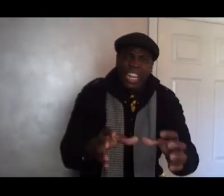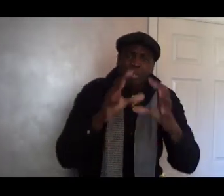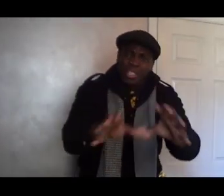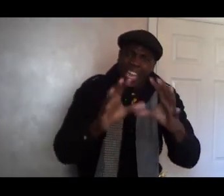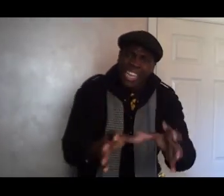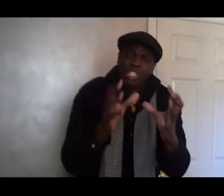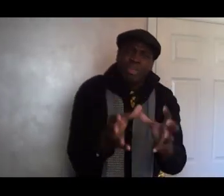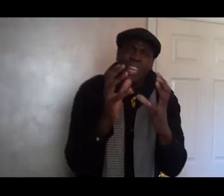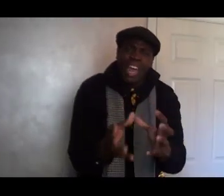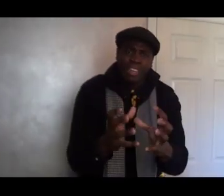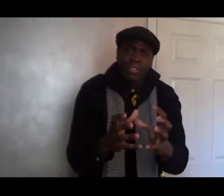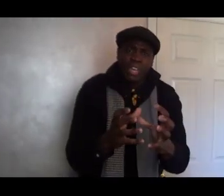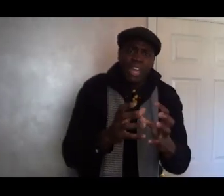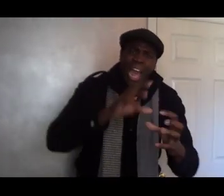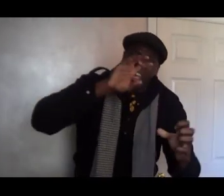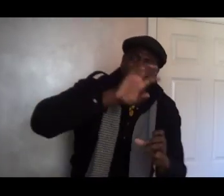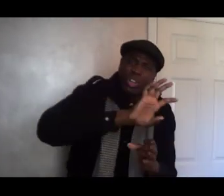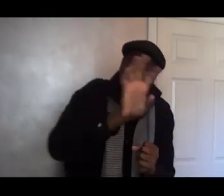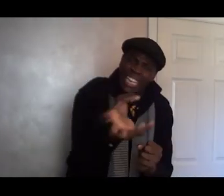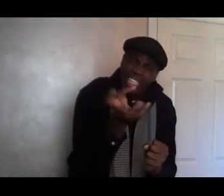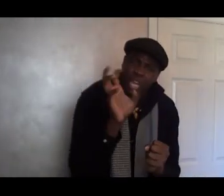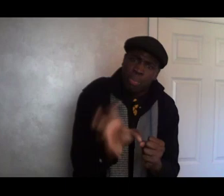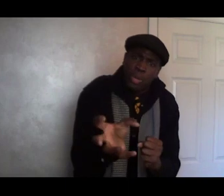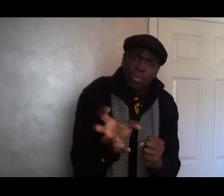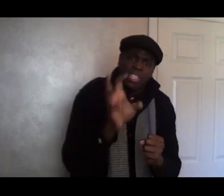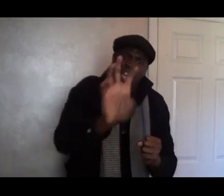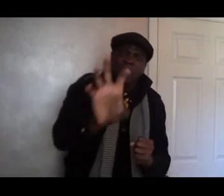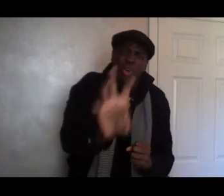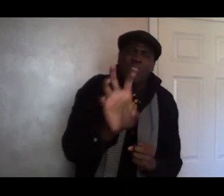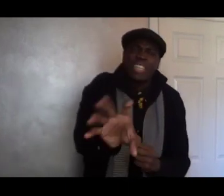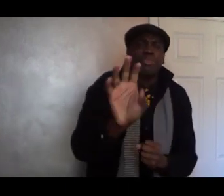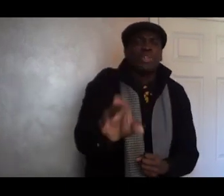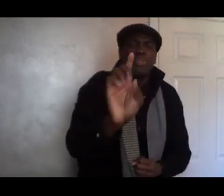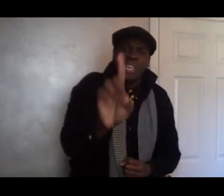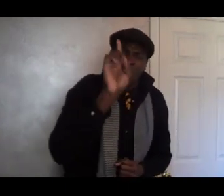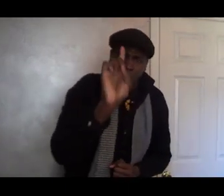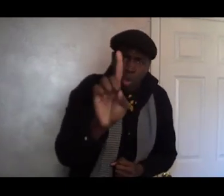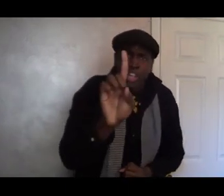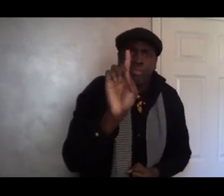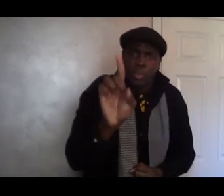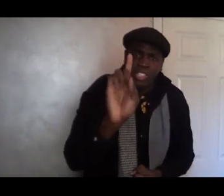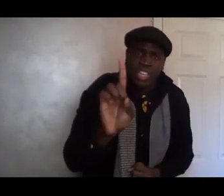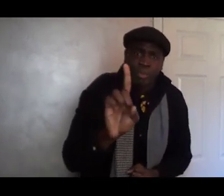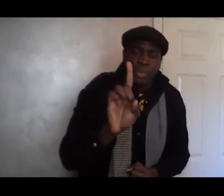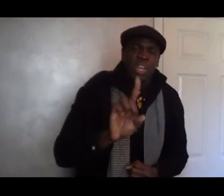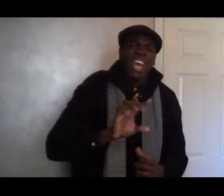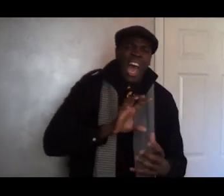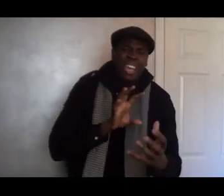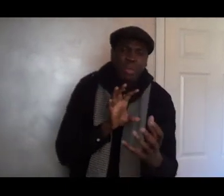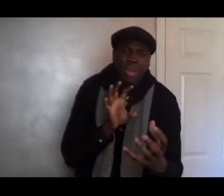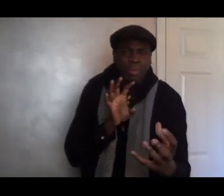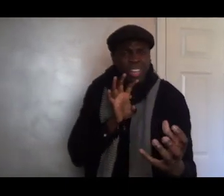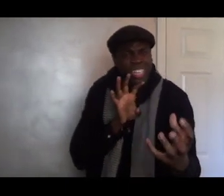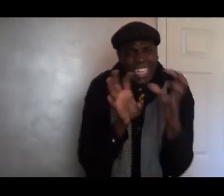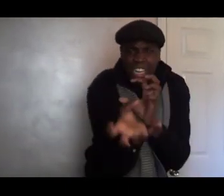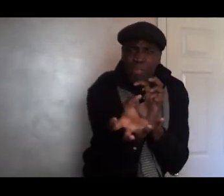that pertains to my life. I have to relate to that purpose. So if I'm supposed to be a lawyer, for example, I have to be able to identify